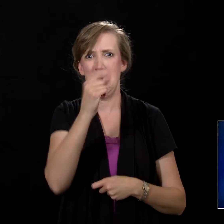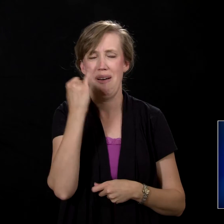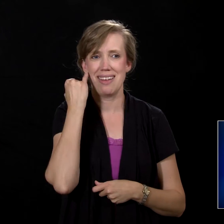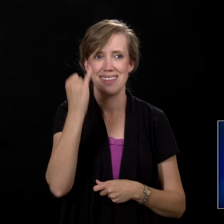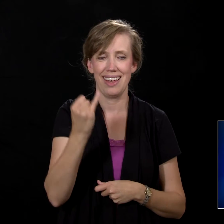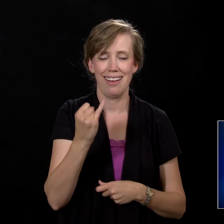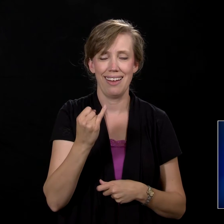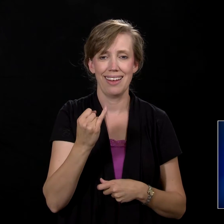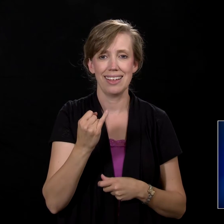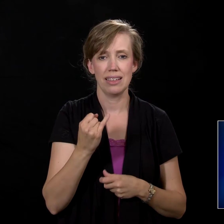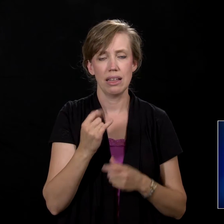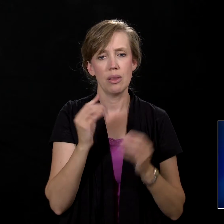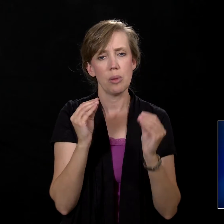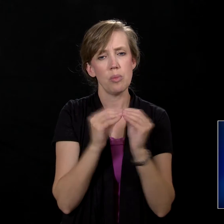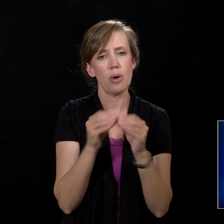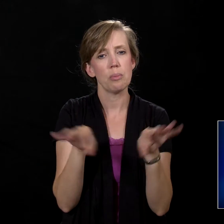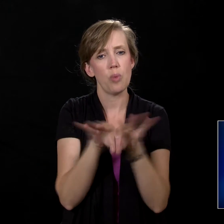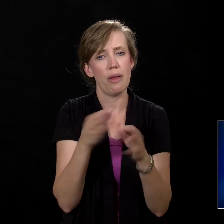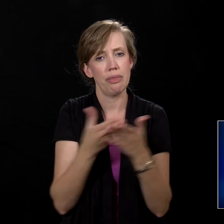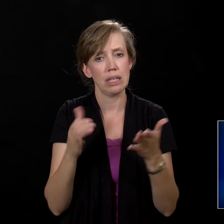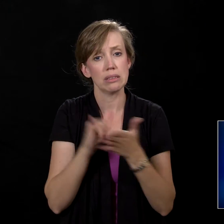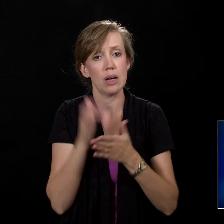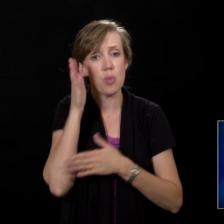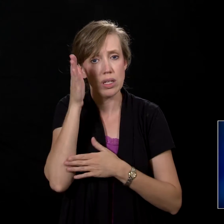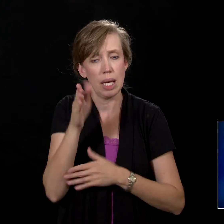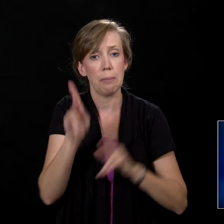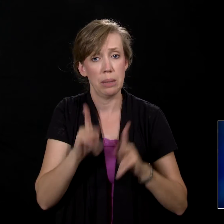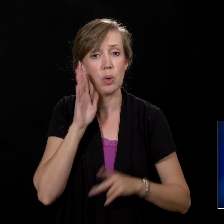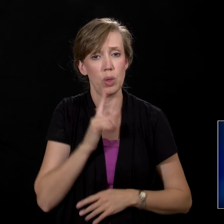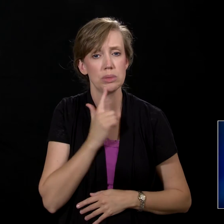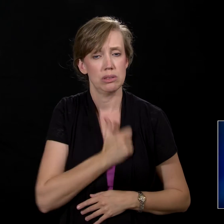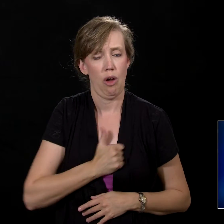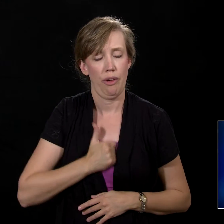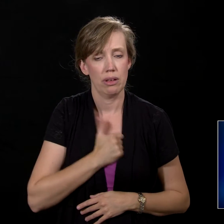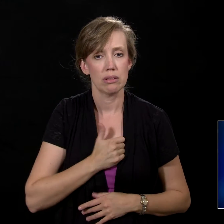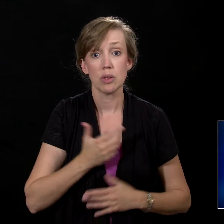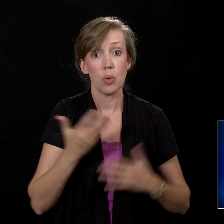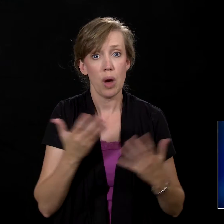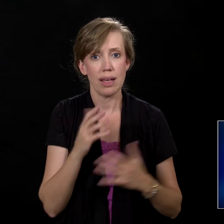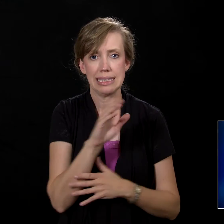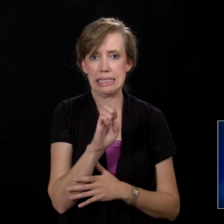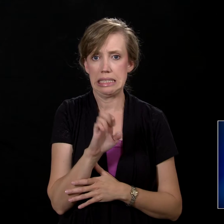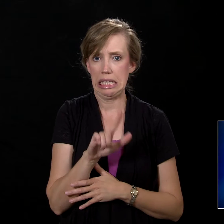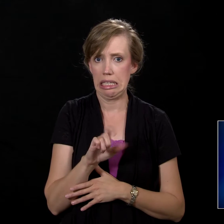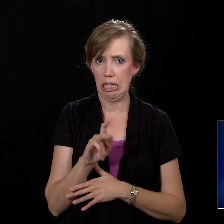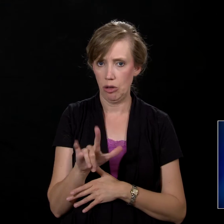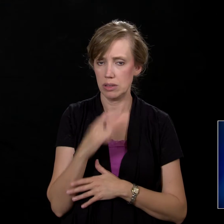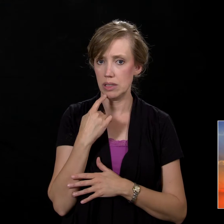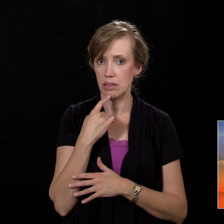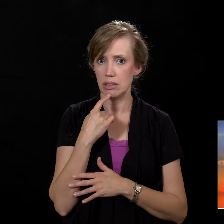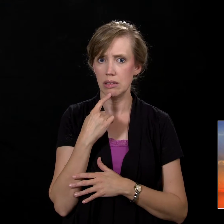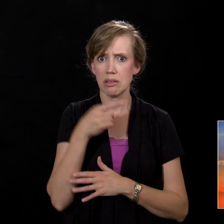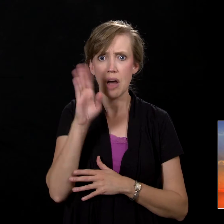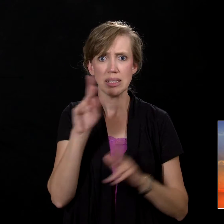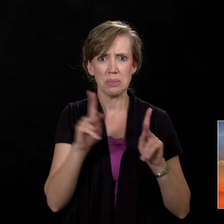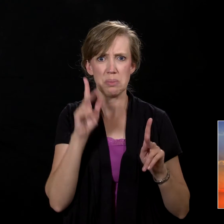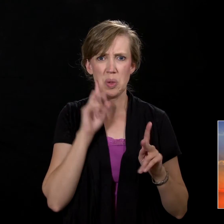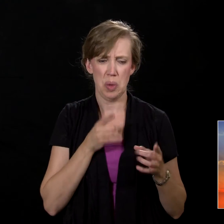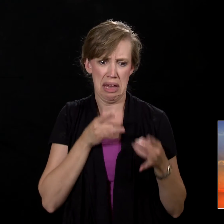far more significant things that one day people will be sorry for. In Ezekiel 6 verse 9, God says of His people, they will loathe themselves